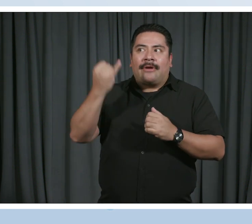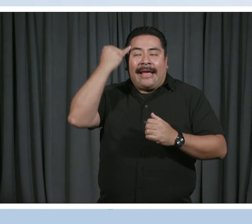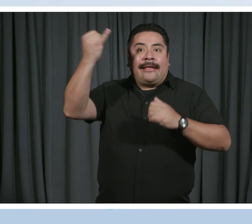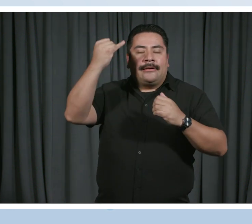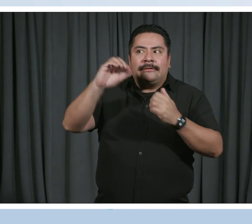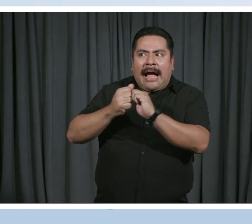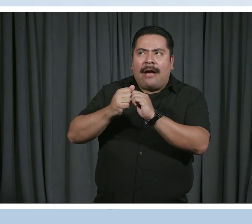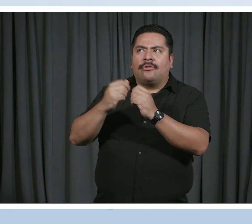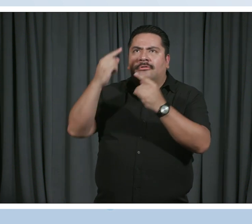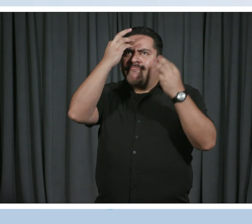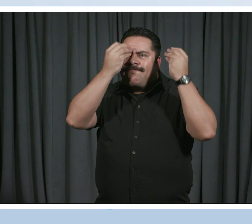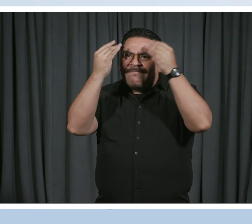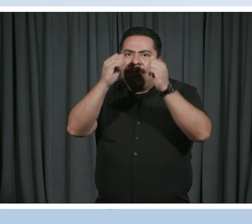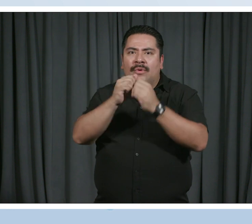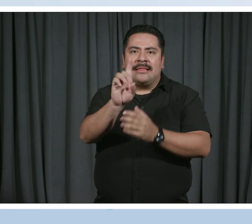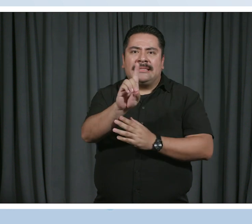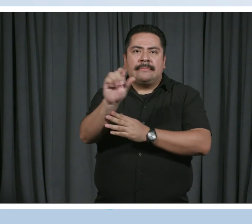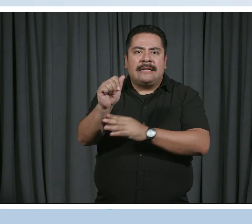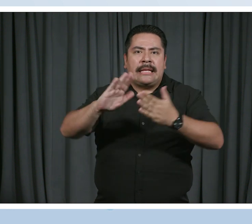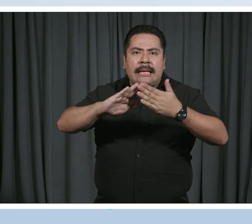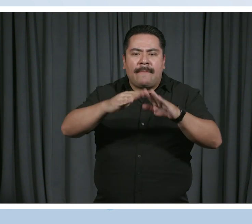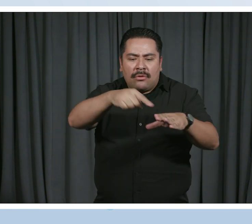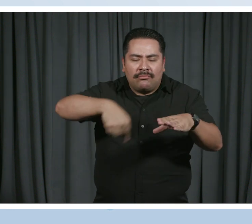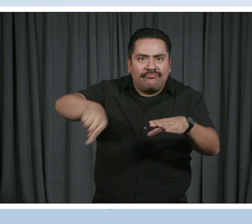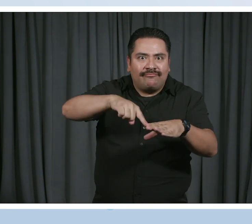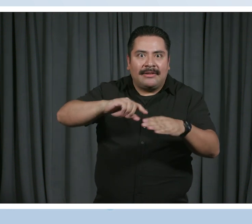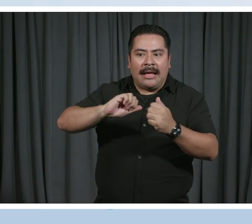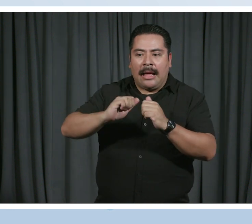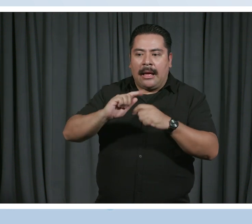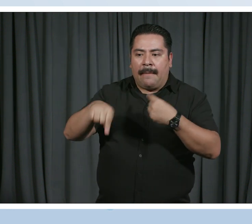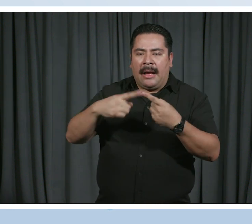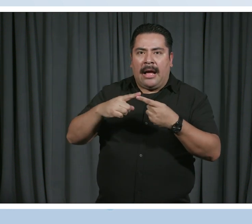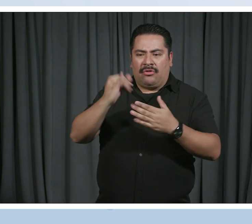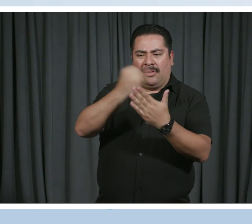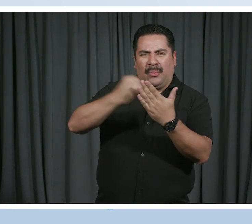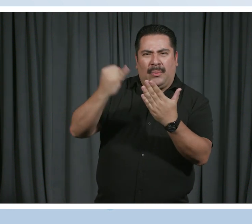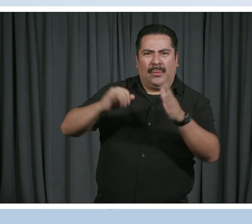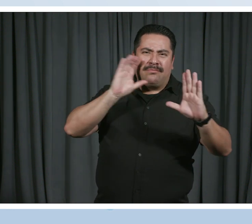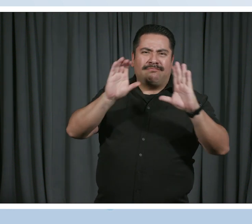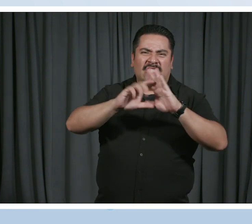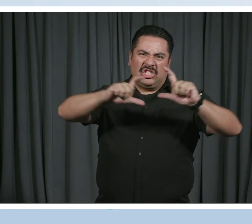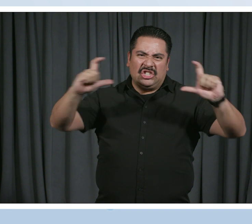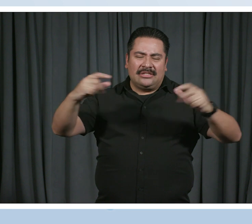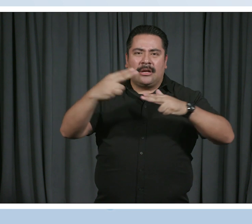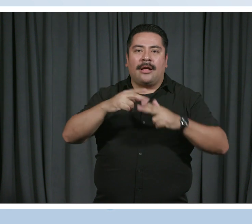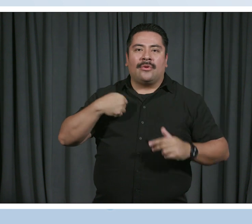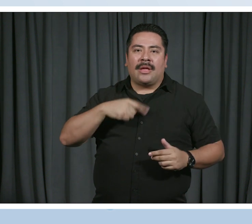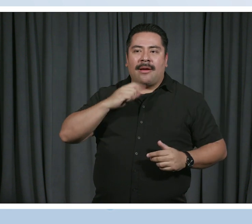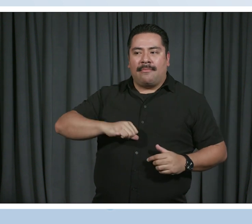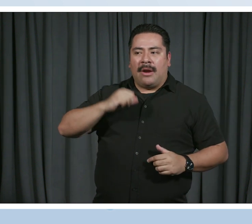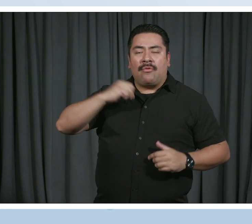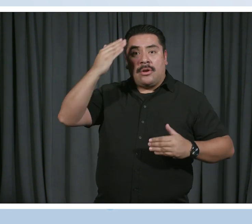or brainstorm with the disability community about the We Are Proud mural. We know that it was a collaboration